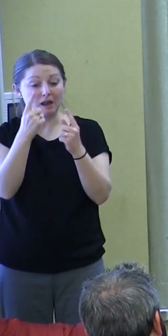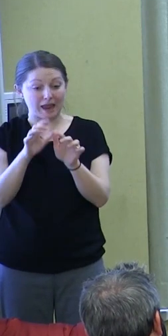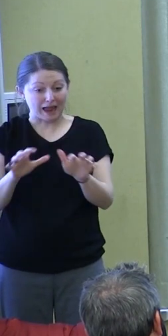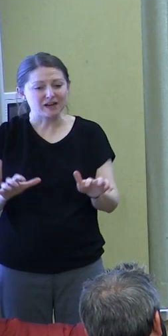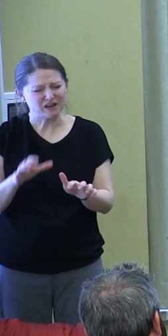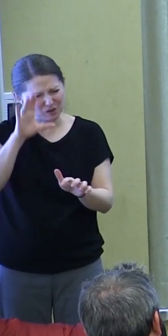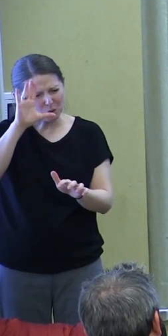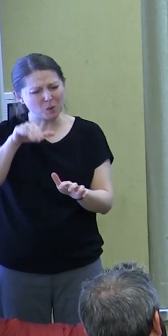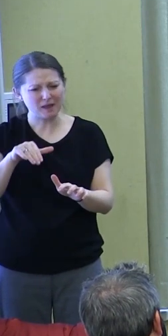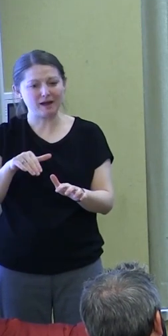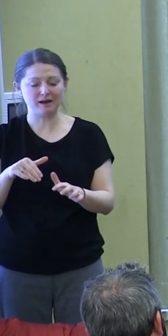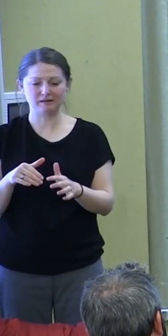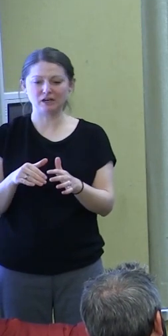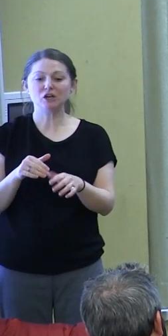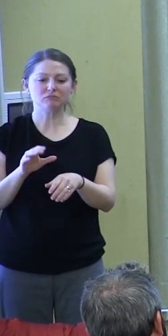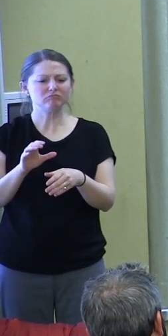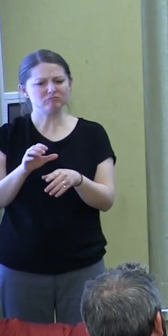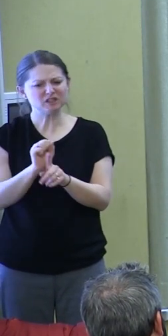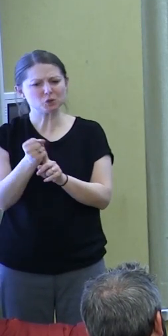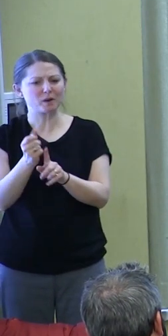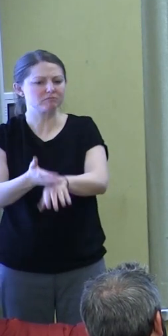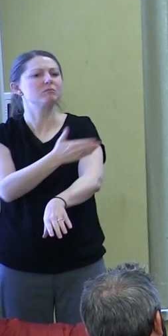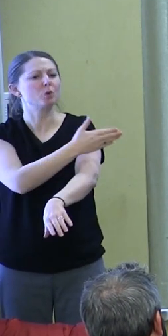circumstances can be improved.